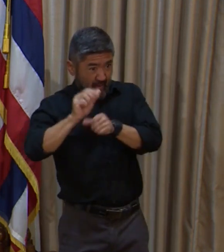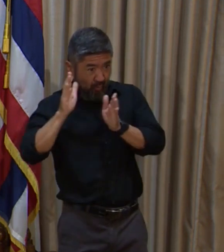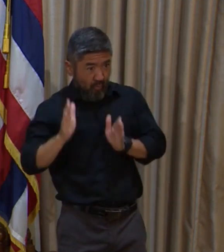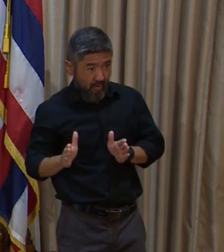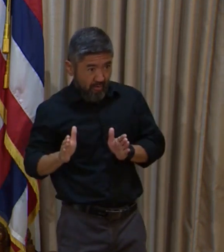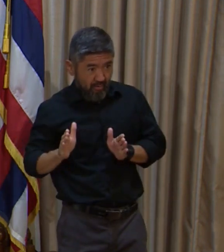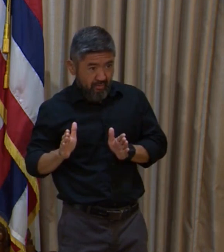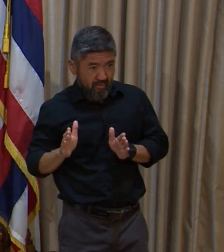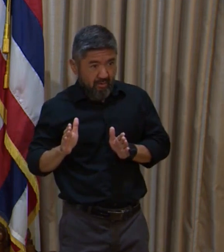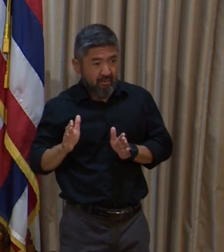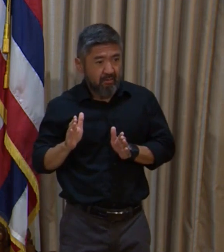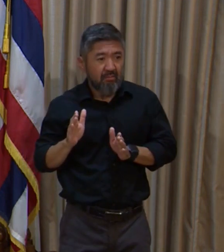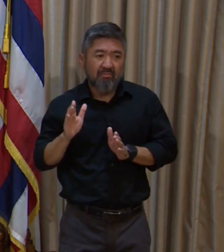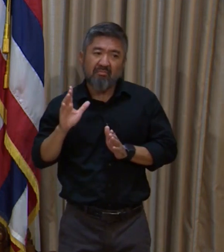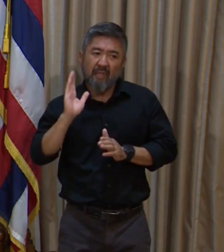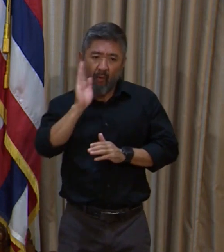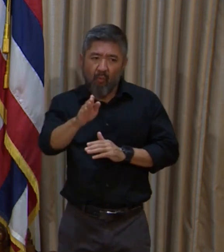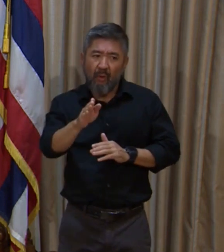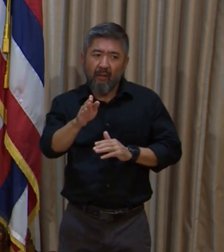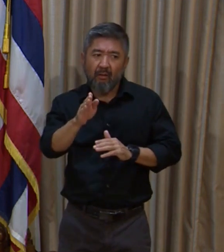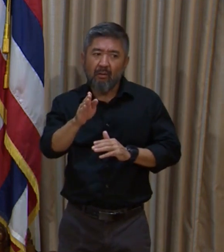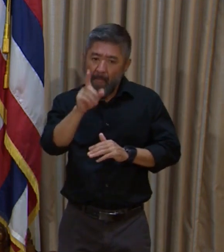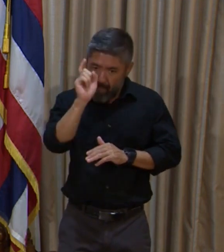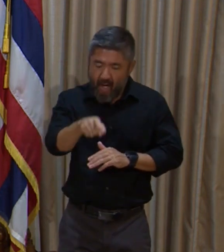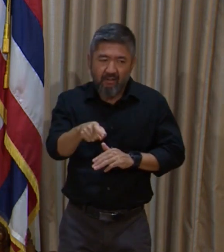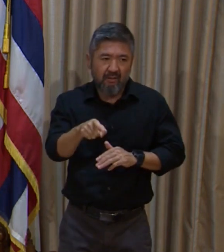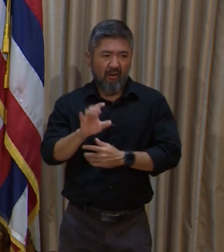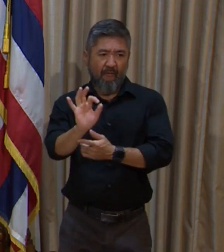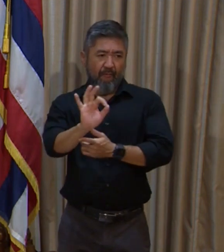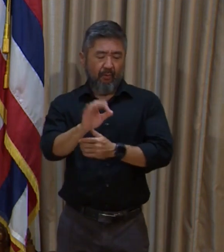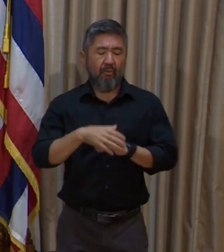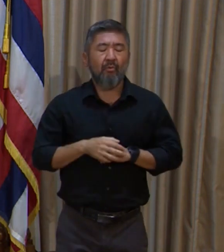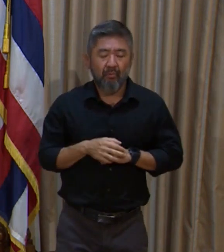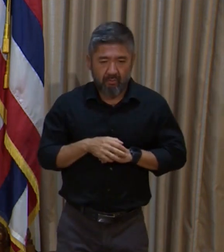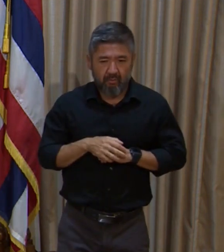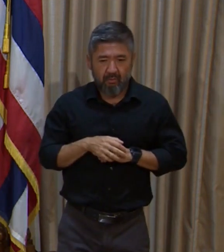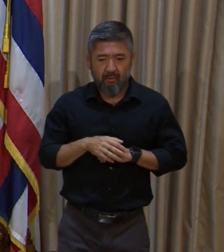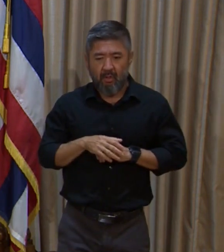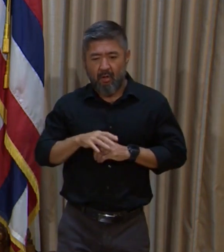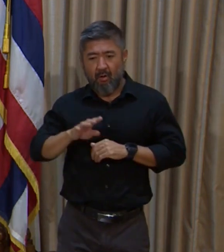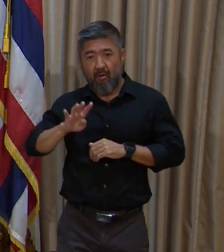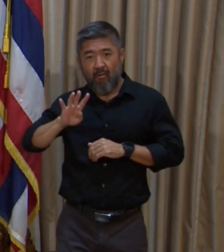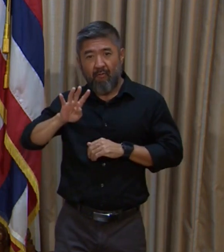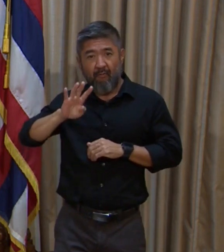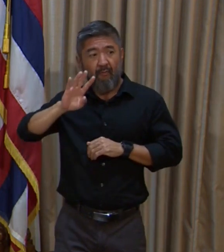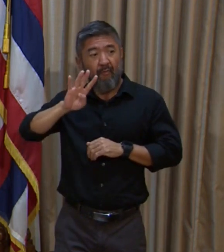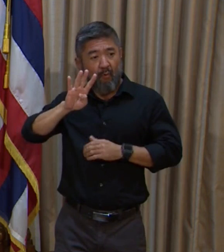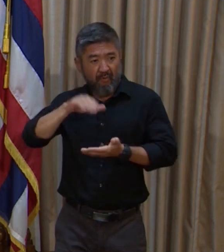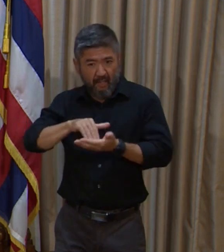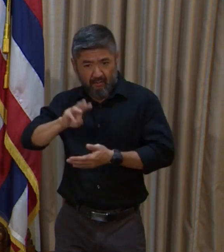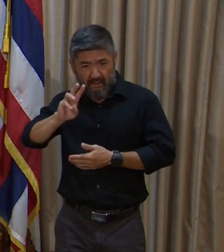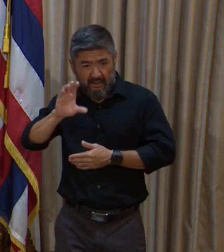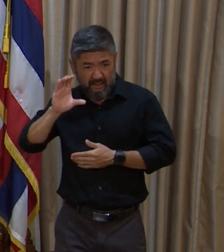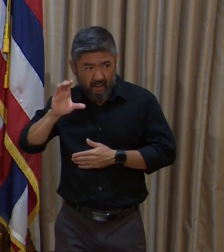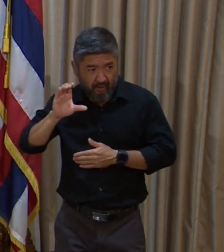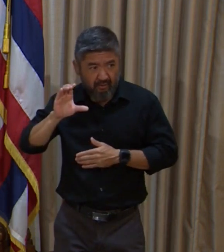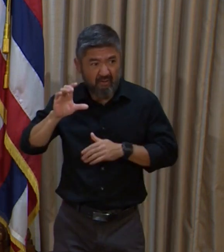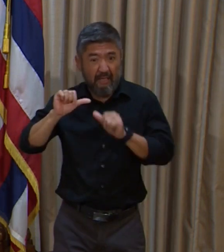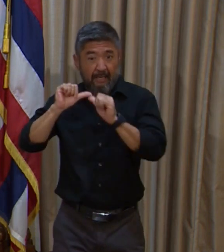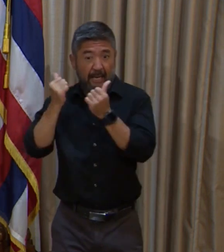that are subject to the furlough. About 4,600 of the executive agency